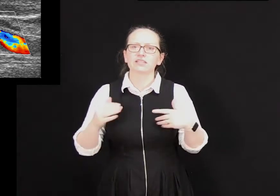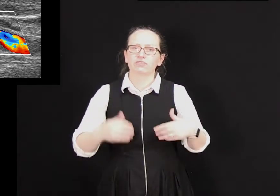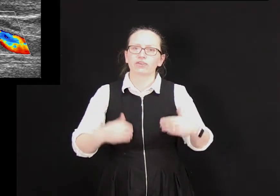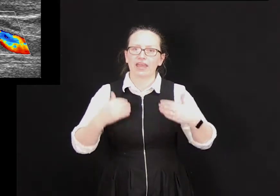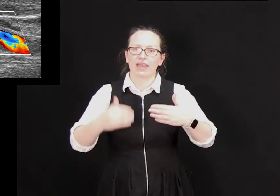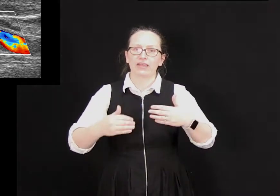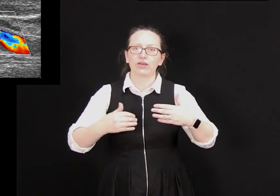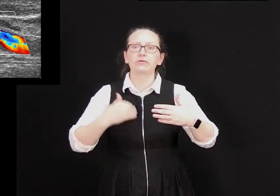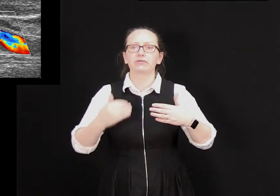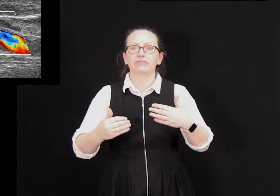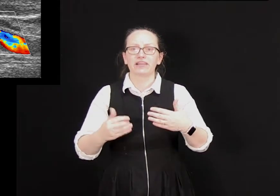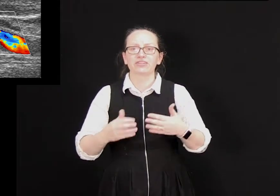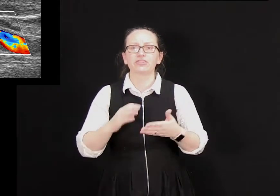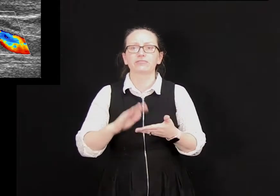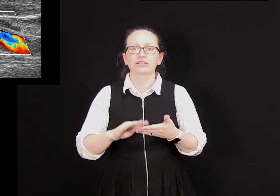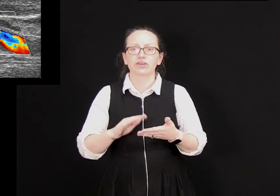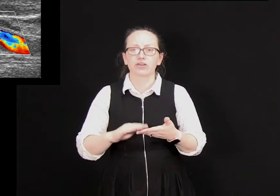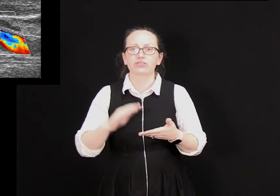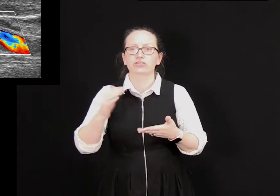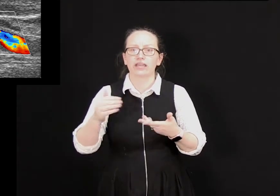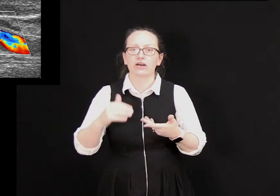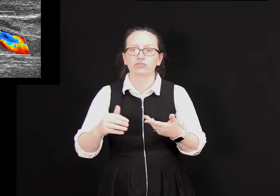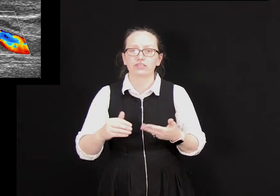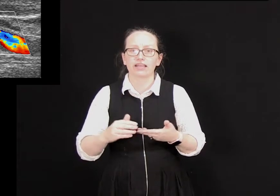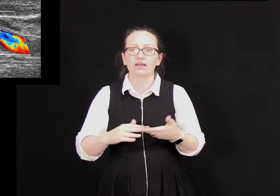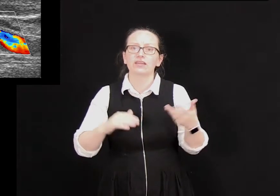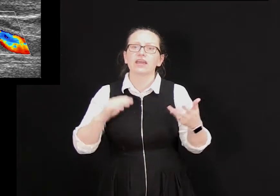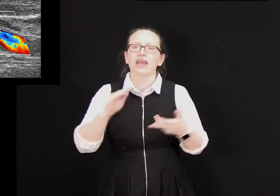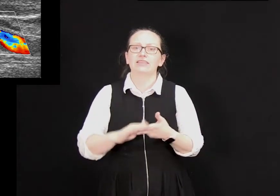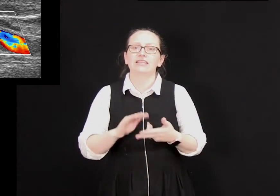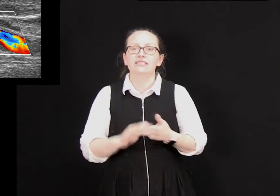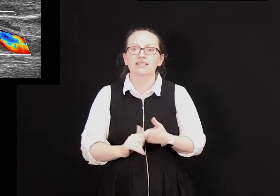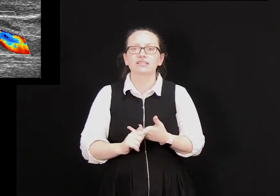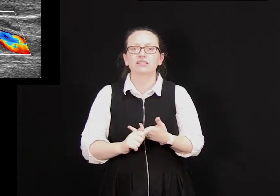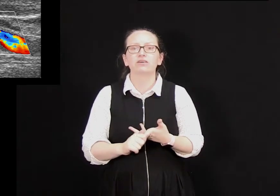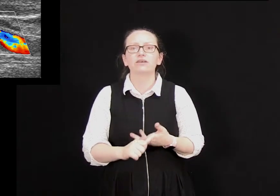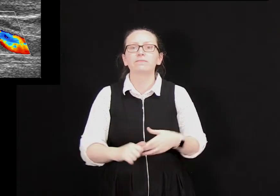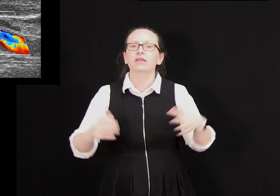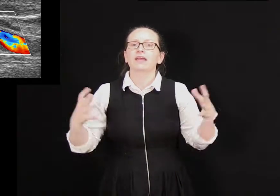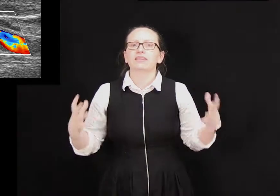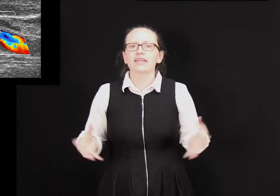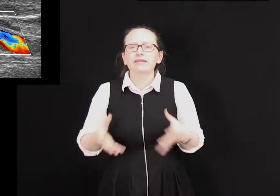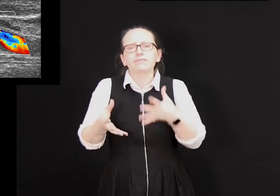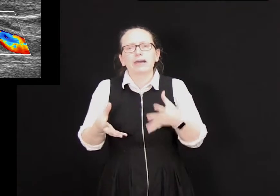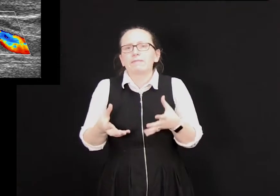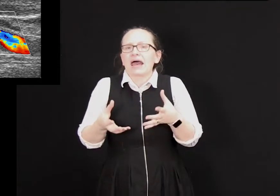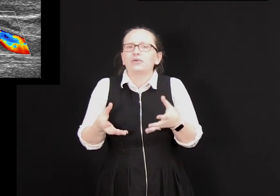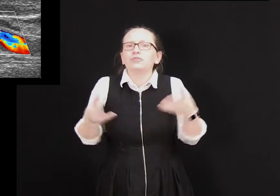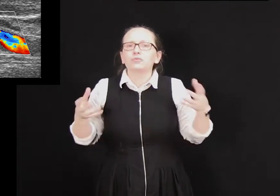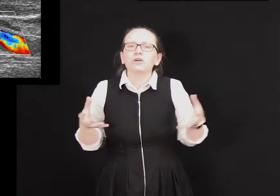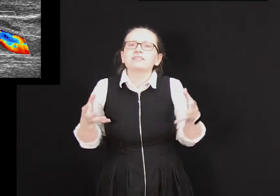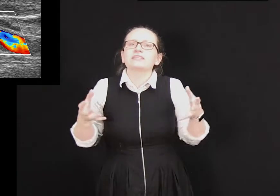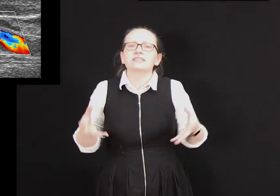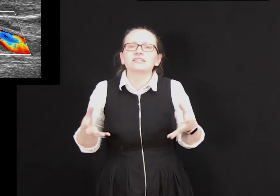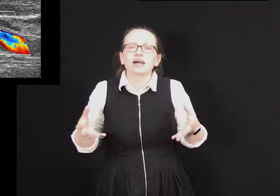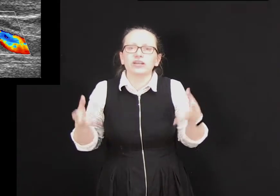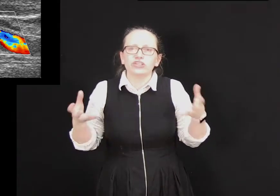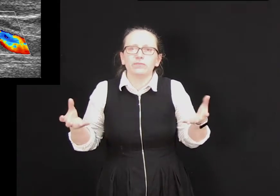for that echo or reflection to return to the ultrasound and the intensity of it they can map out what's inside your